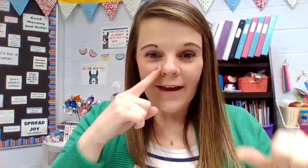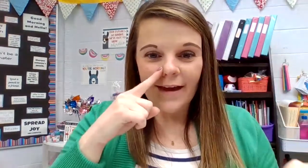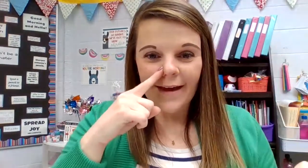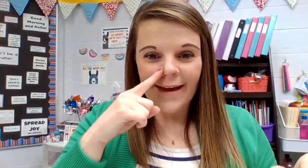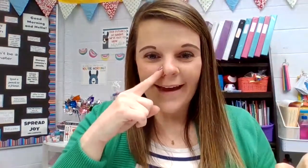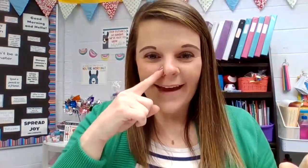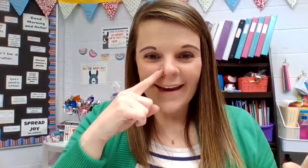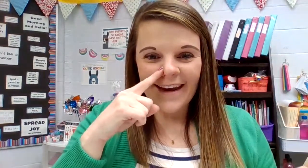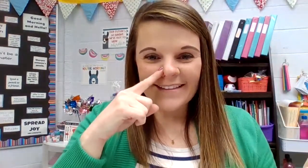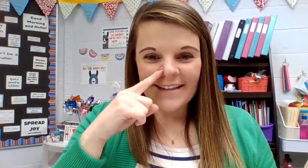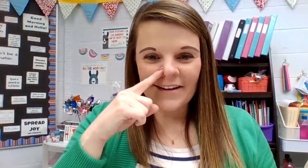And exhale.